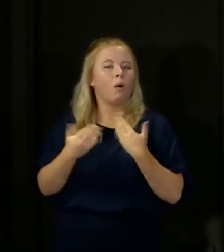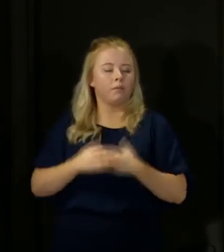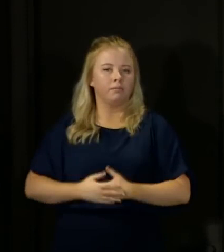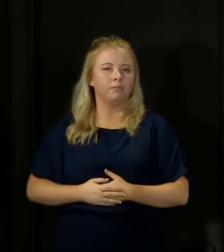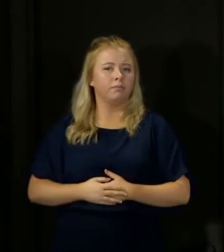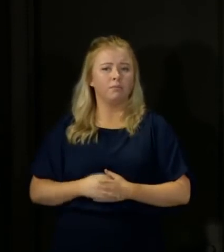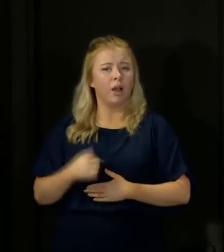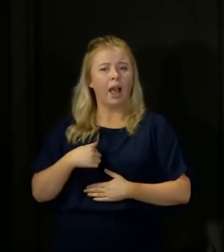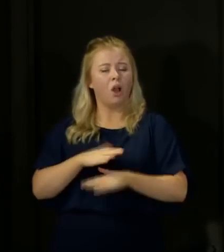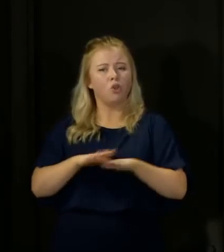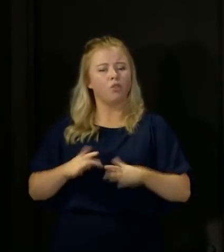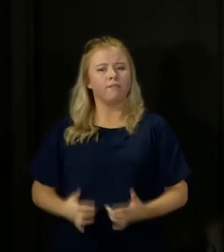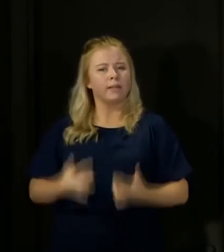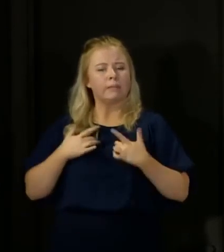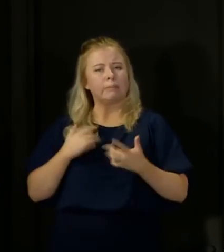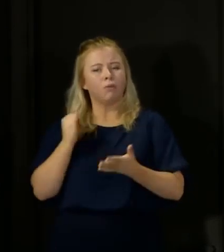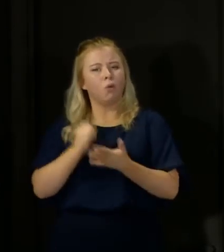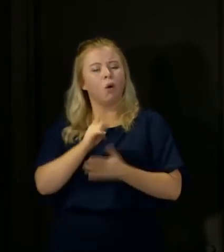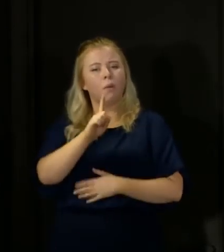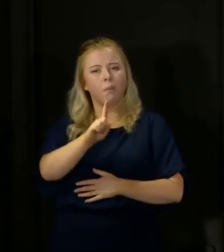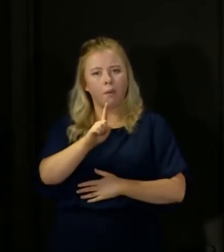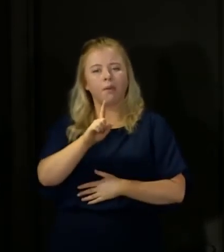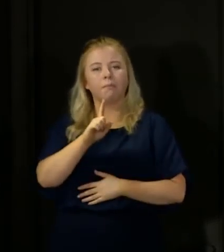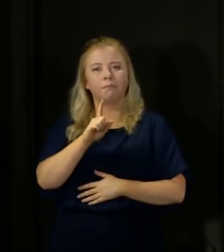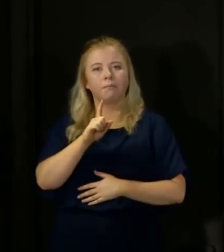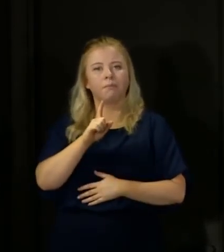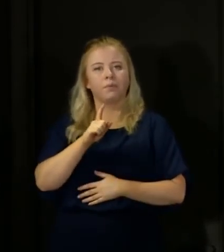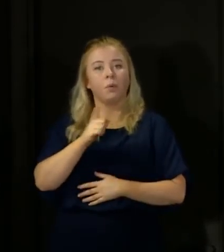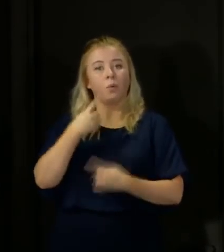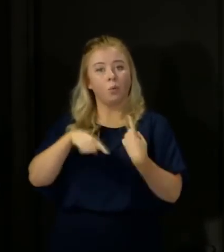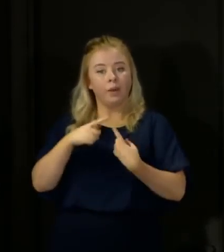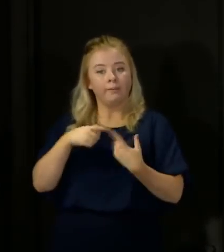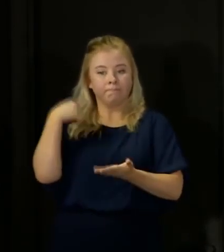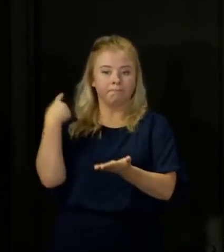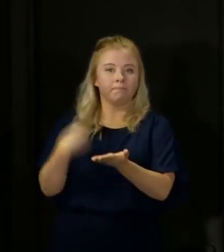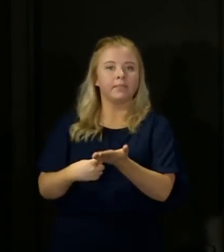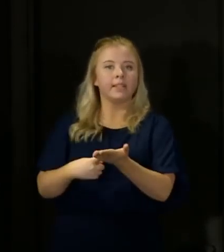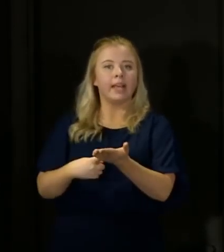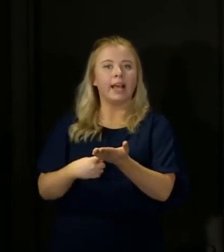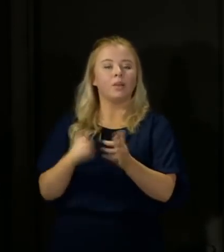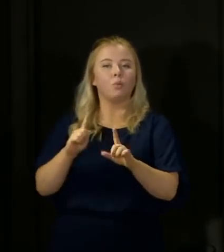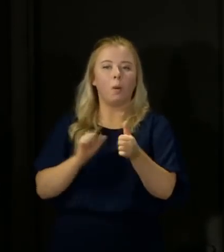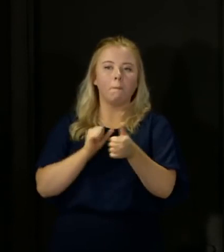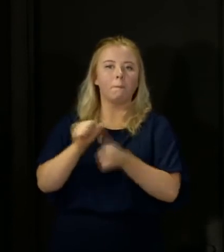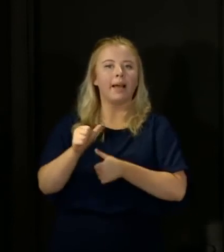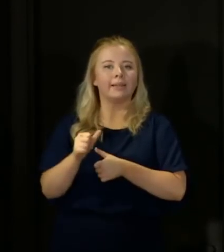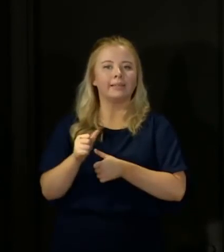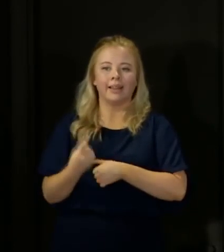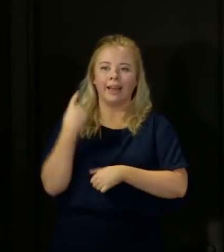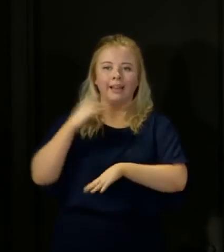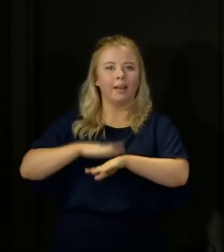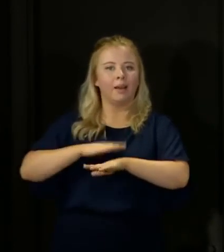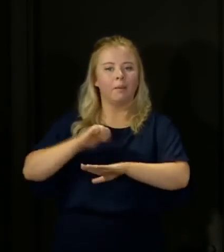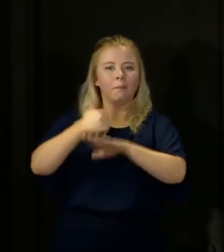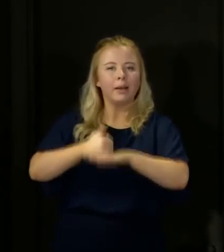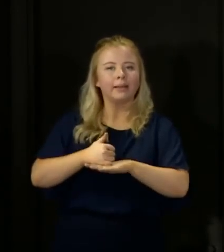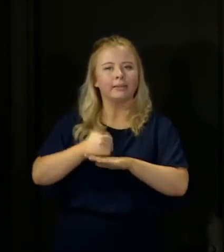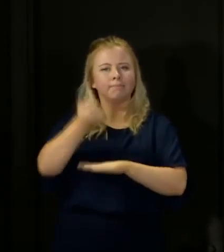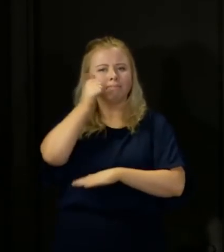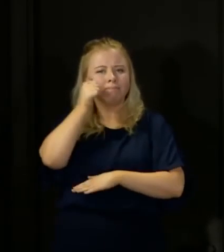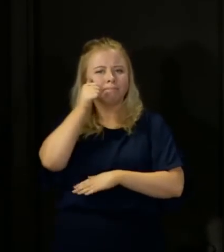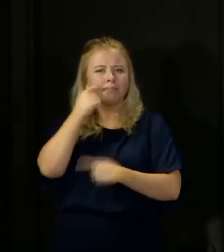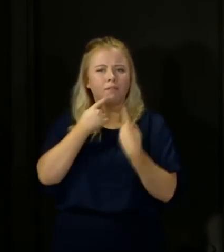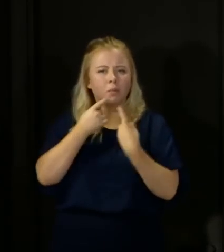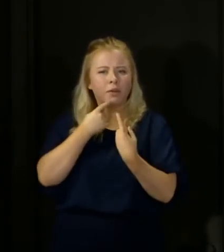away from that. What I do say is that we took the decisions we thought were best at the time based on the knowledge and information